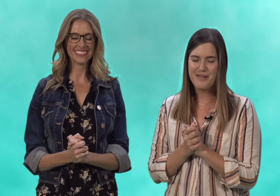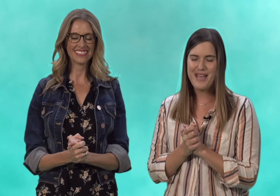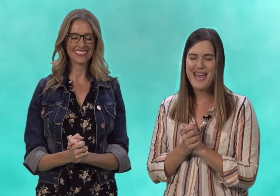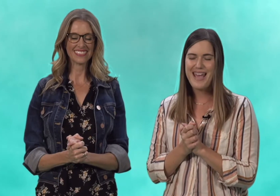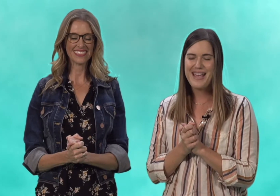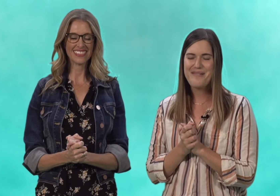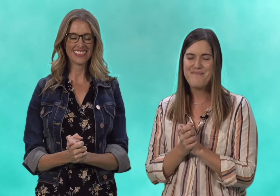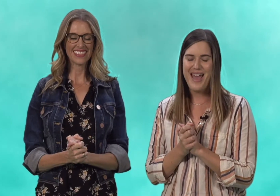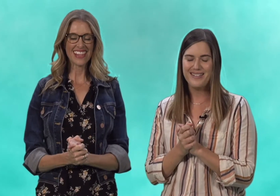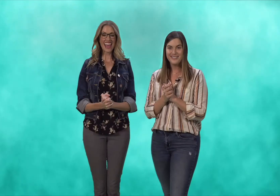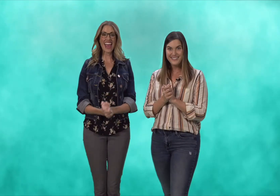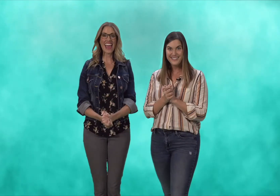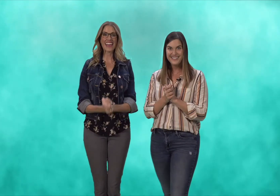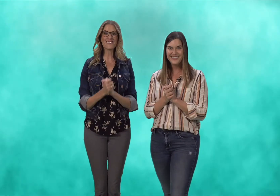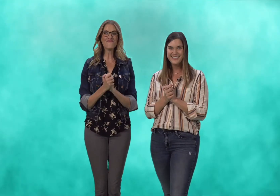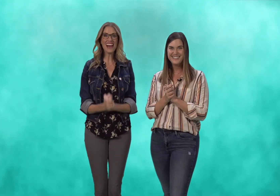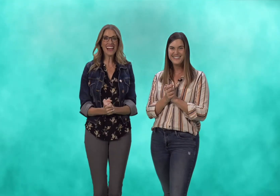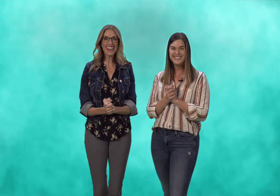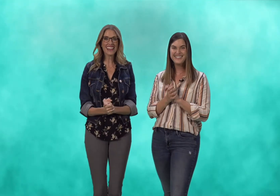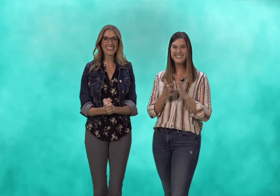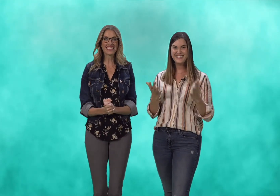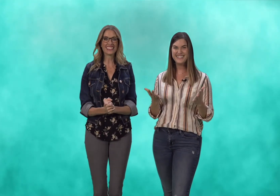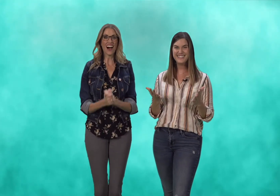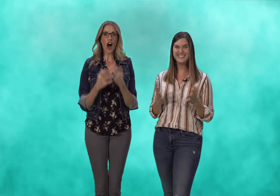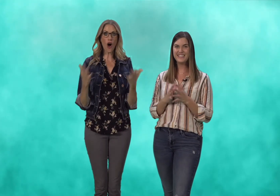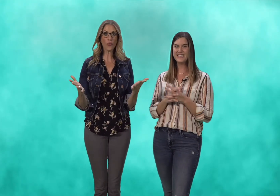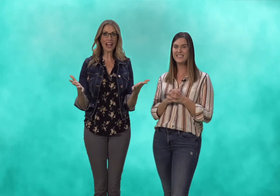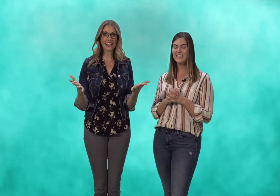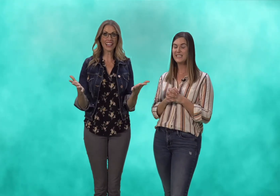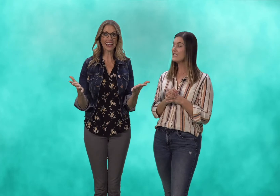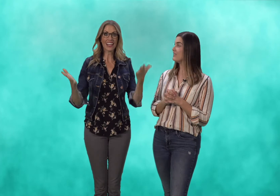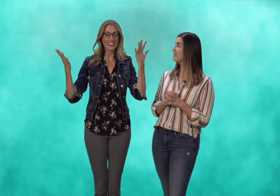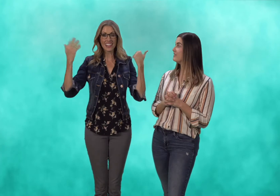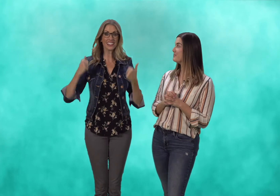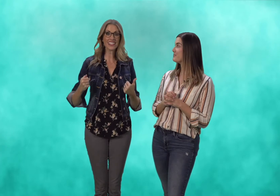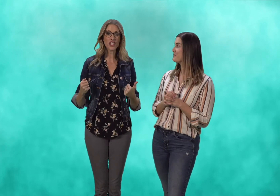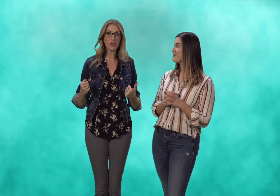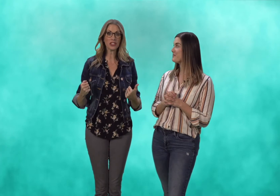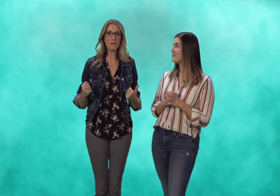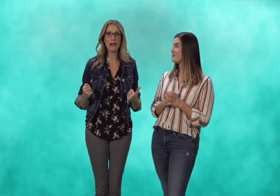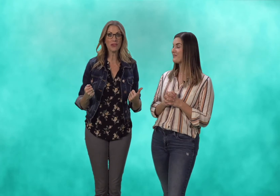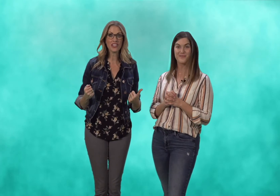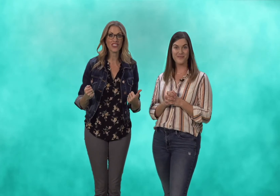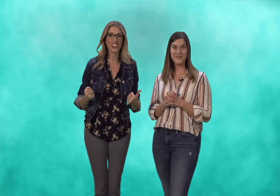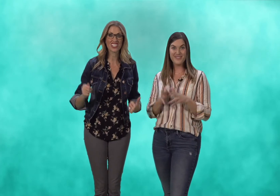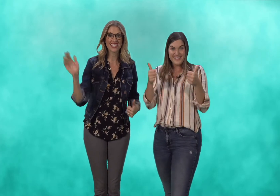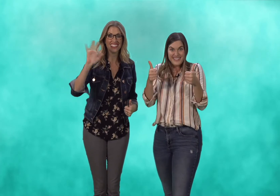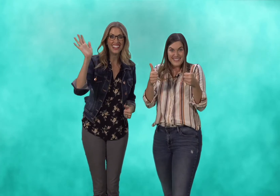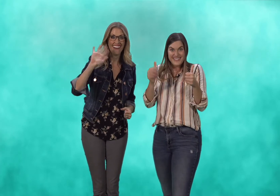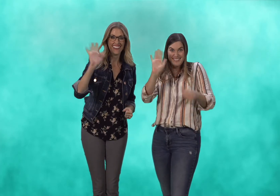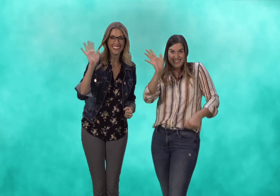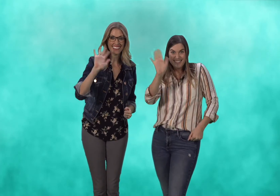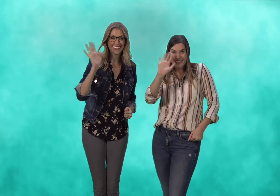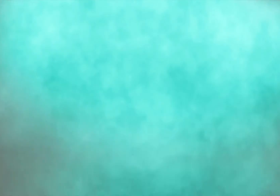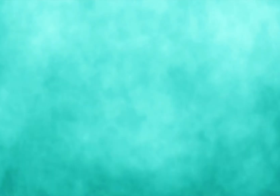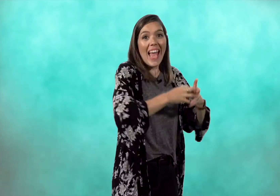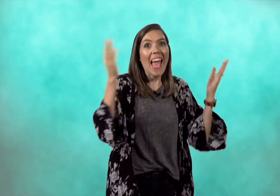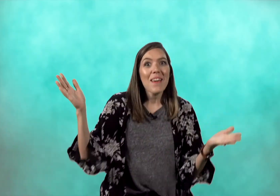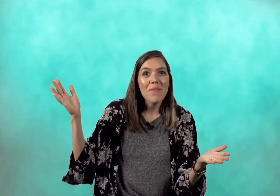amen amen all right gang let's get started with our memory verse hey free